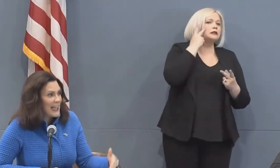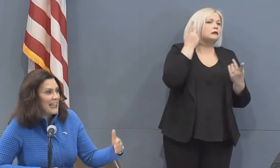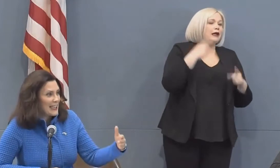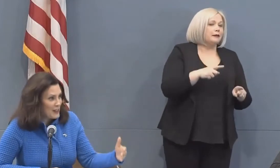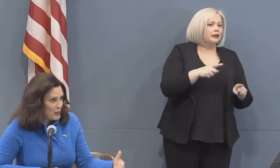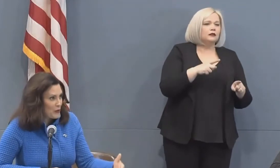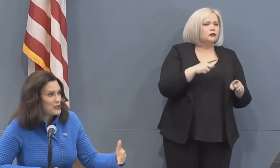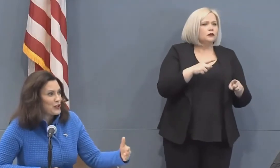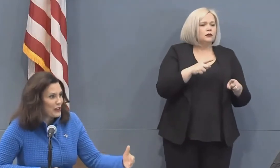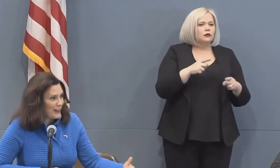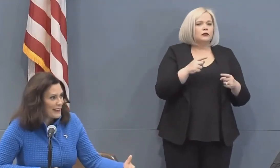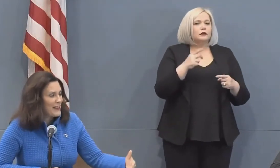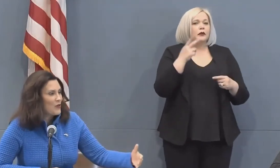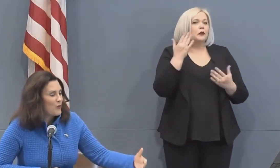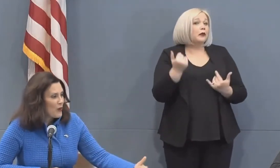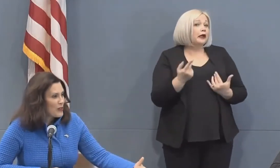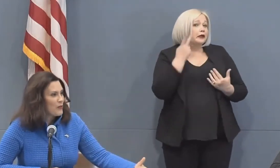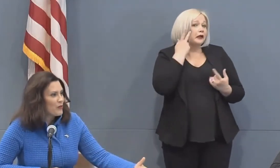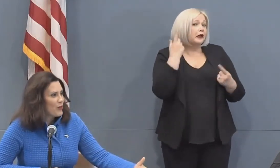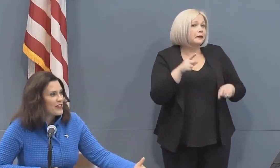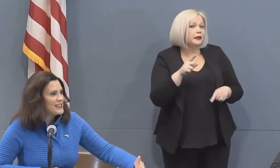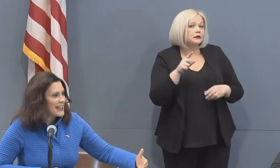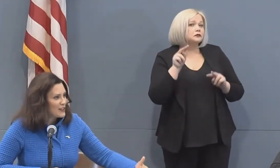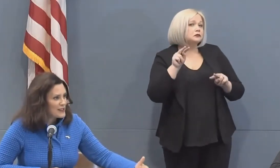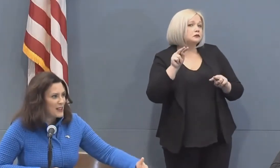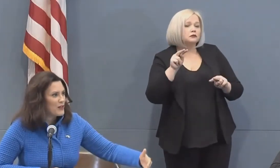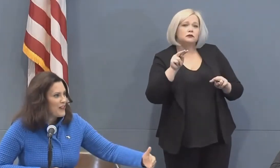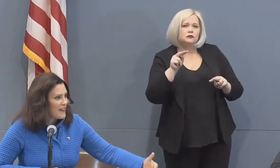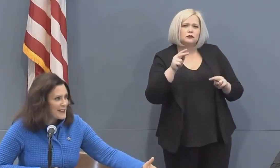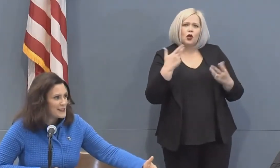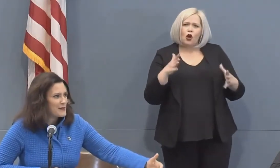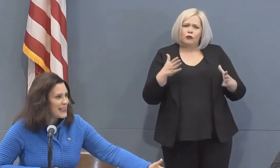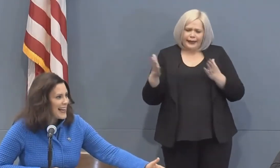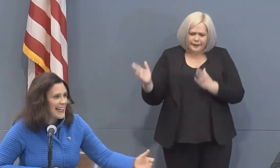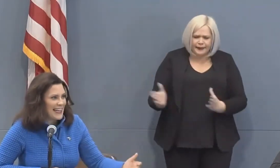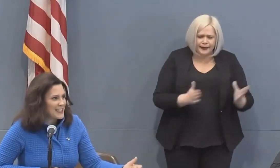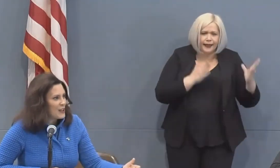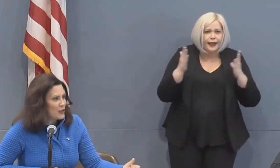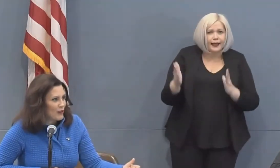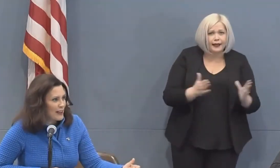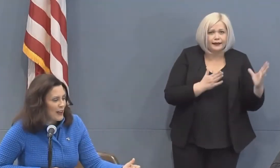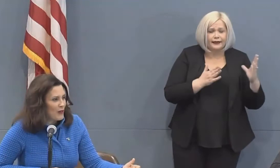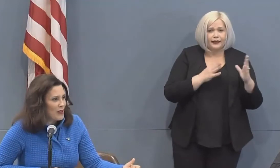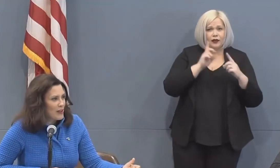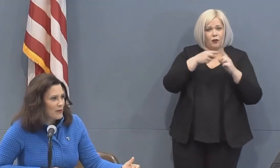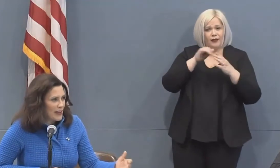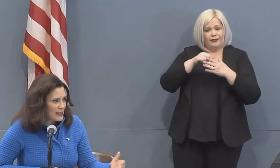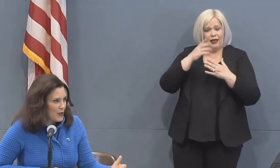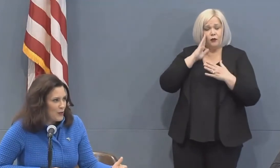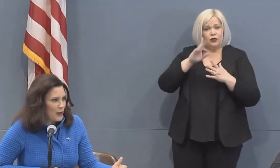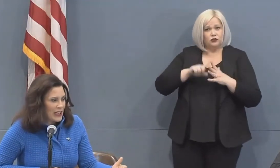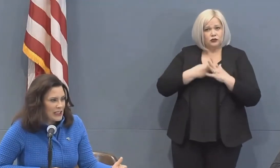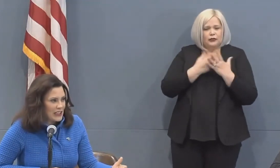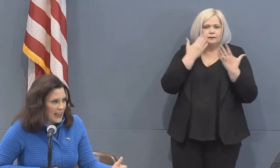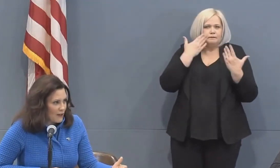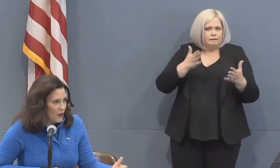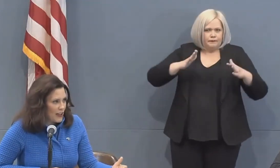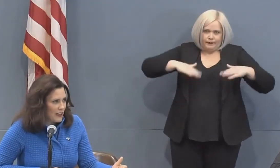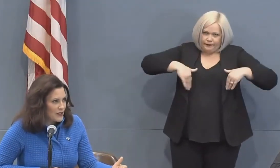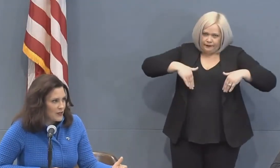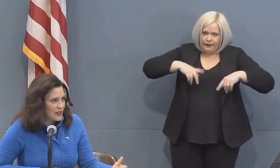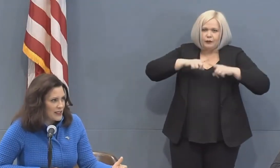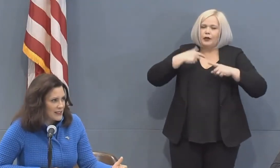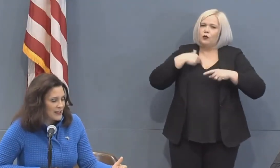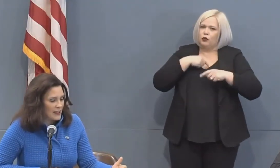day we are planning the return what the what the date looks like when the phases begin I can't tell you right now but I can tell you we're putting a lot